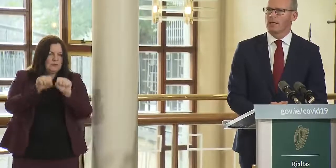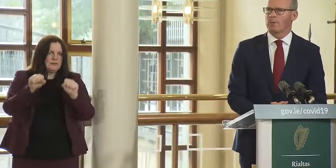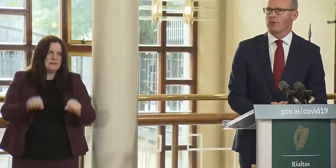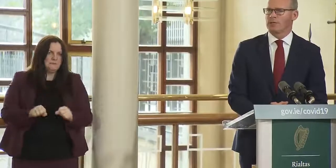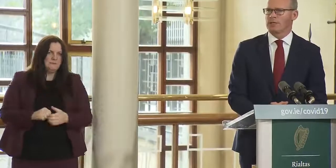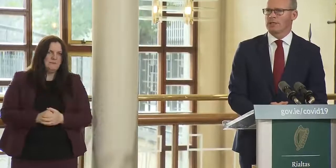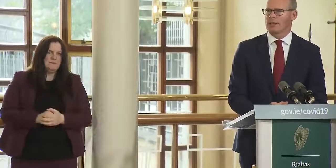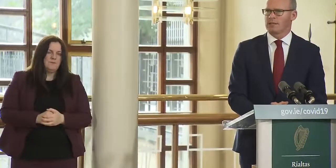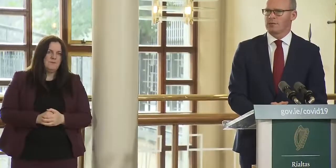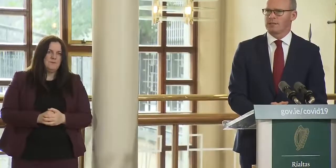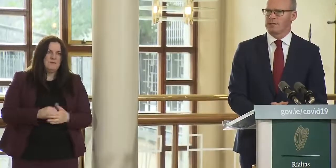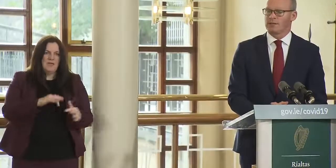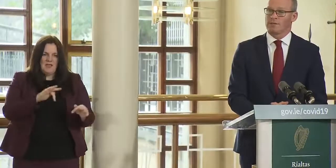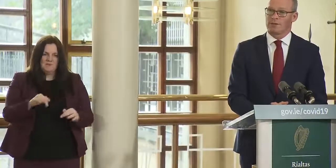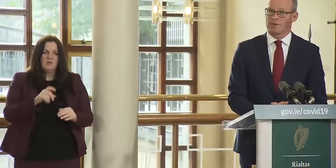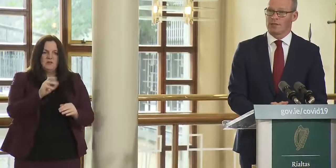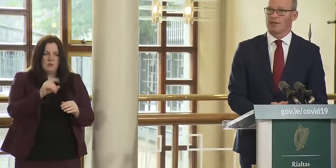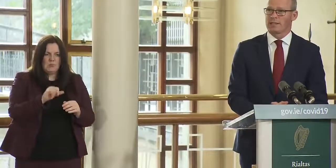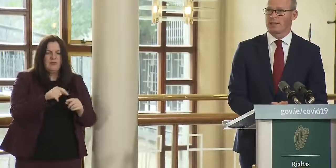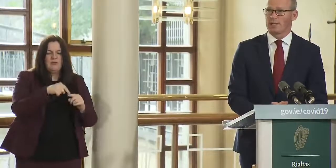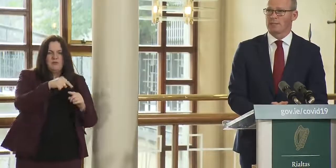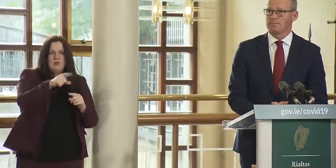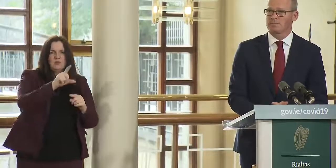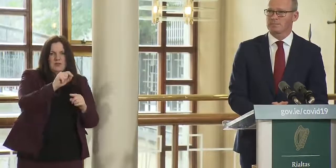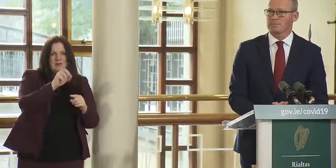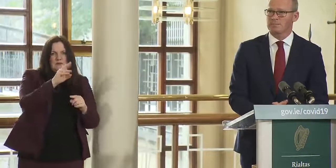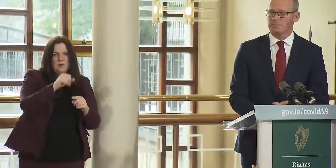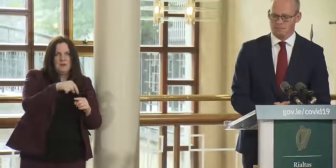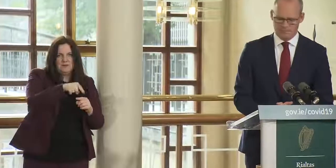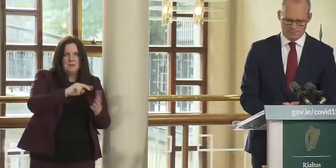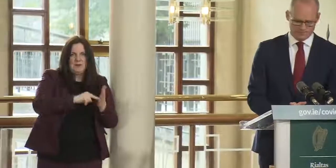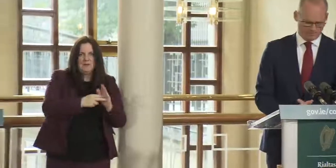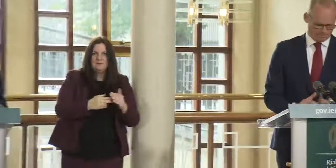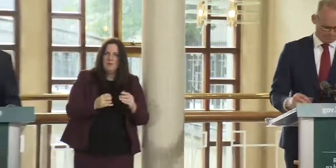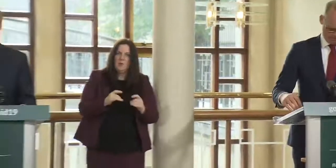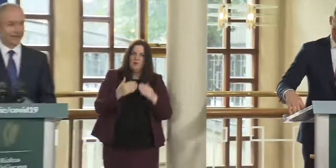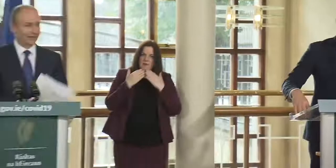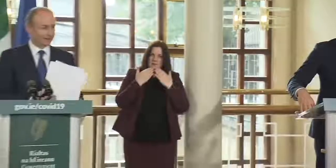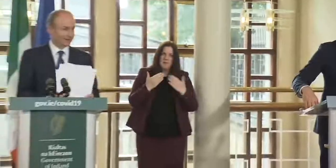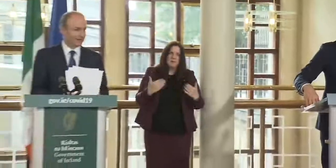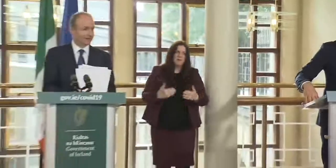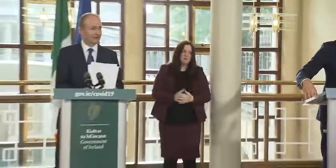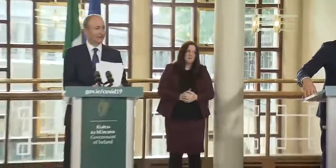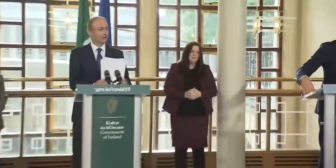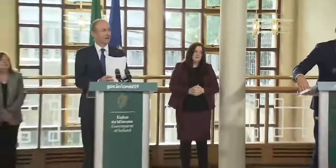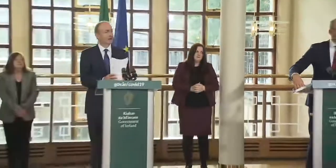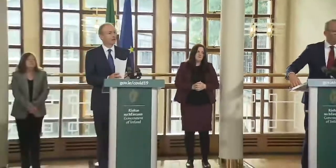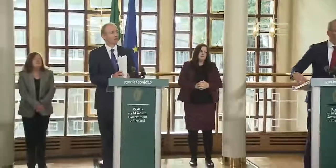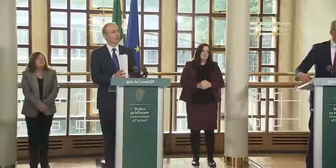uh post the uh the 20th of july that's the plan okay thank you very much indeed thanks